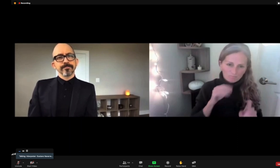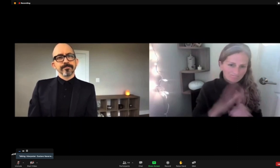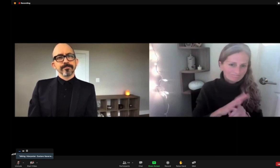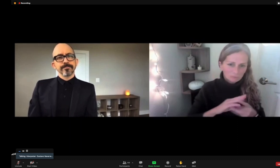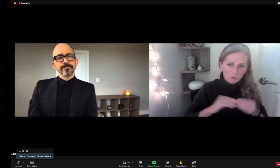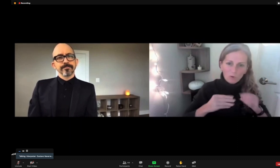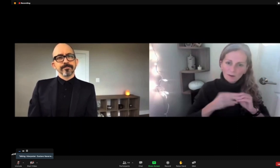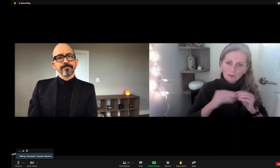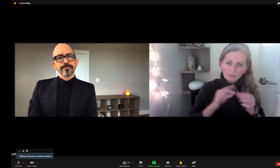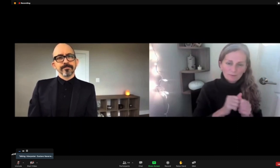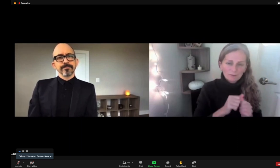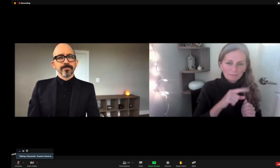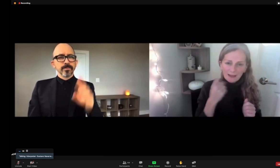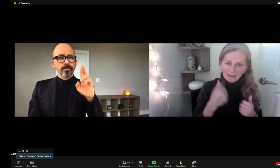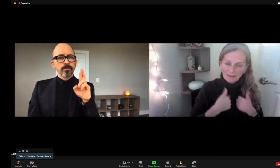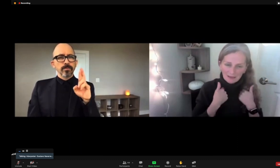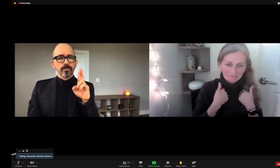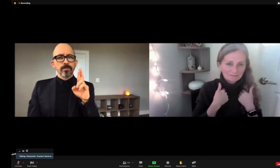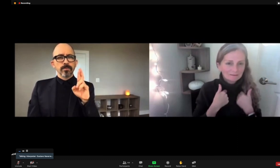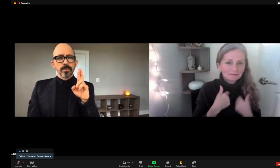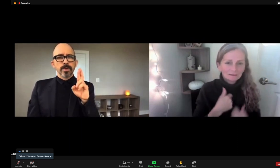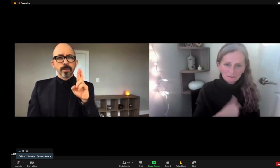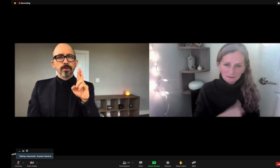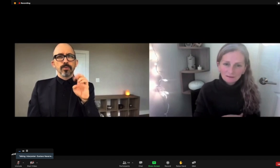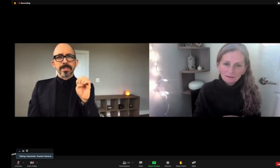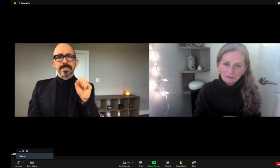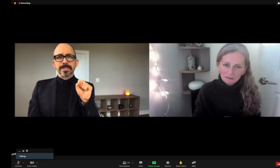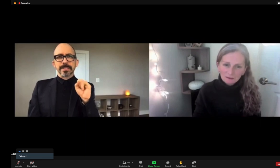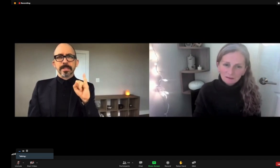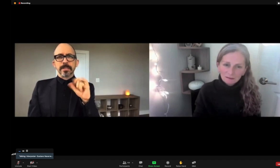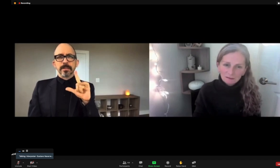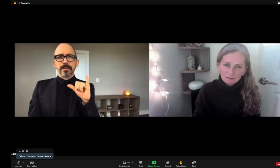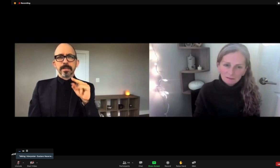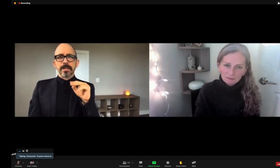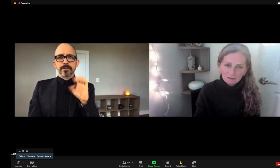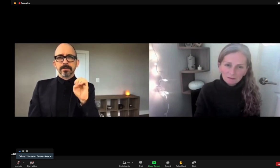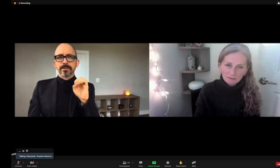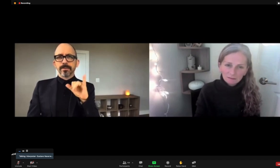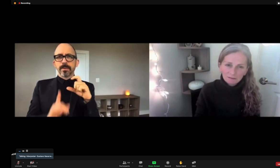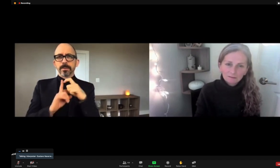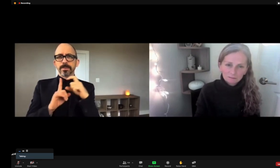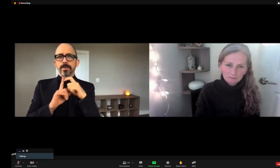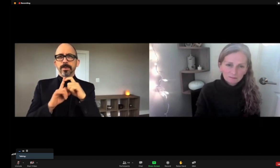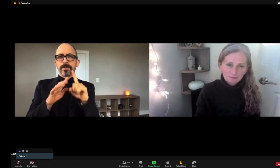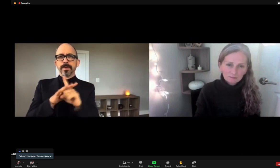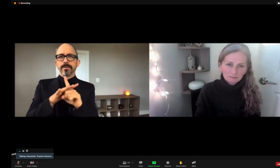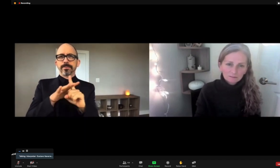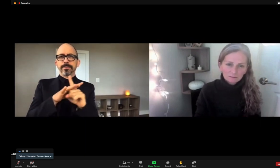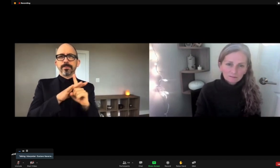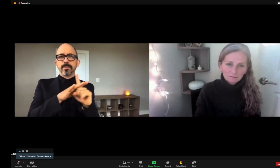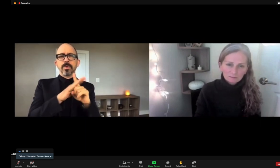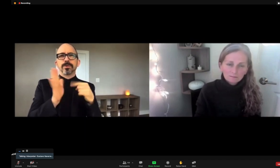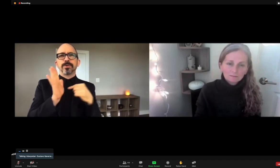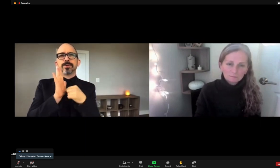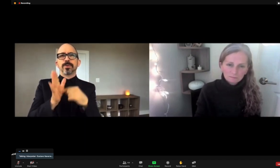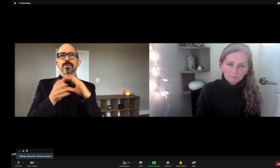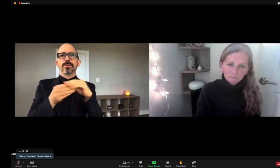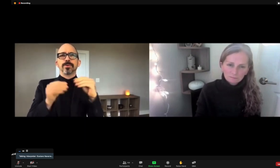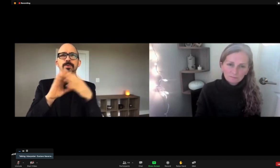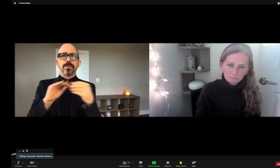felt that it was most important to begin exposing deaf children to what is happening in our country. And the term